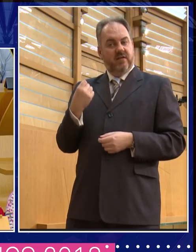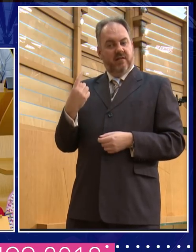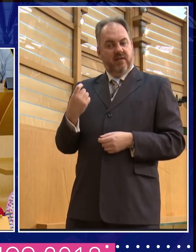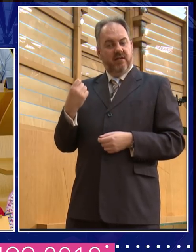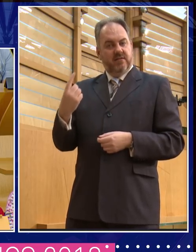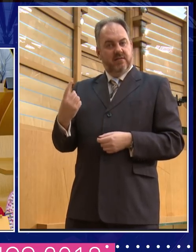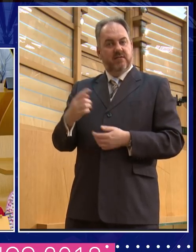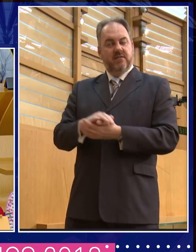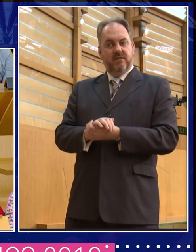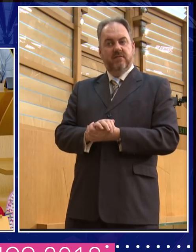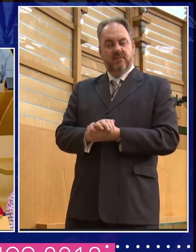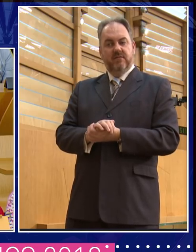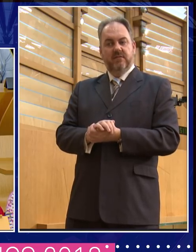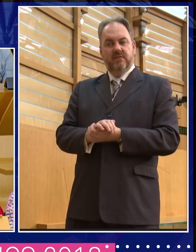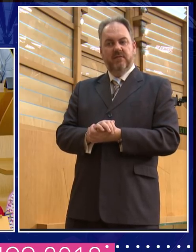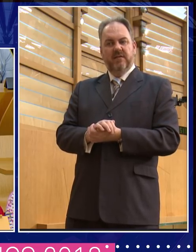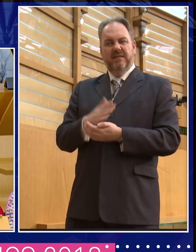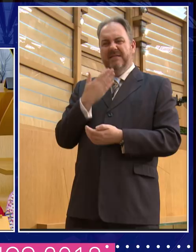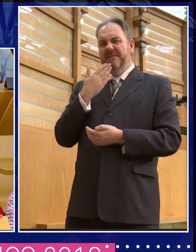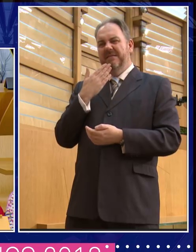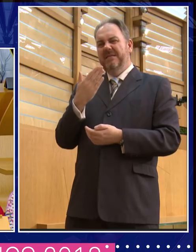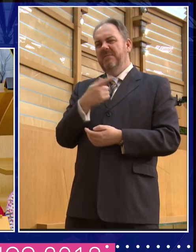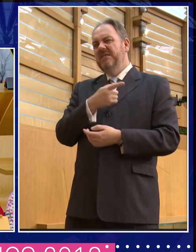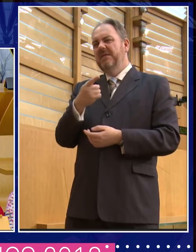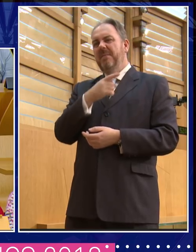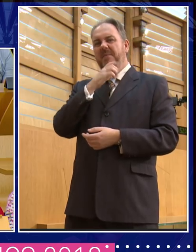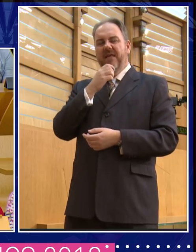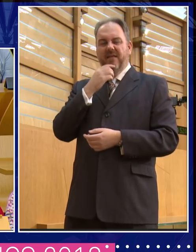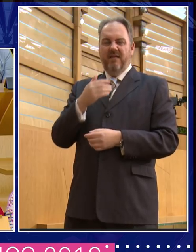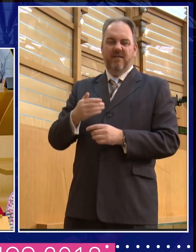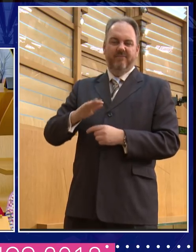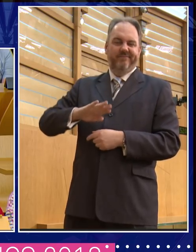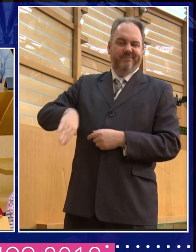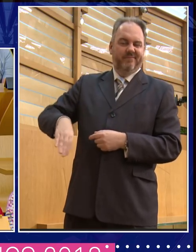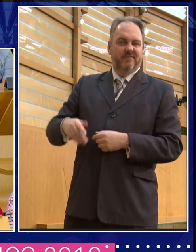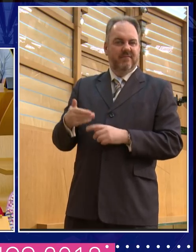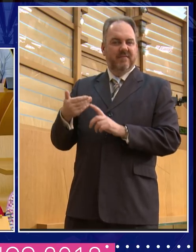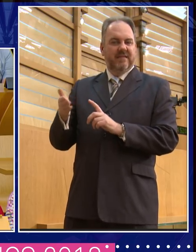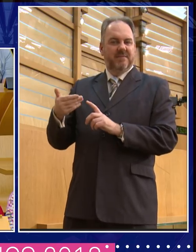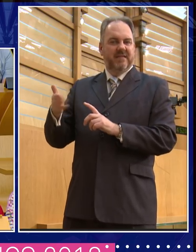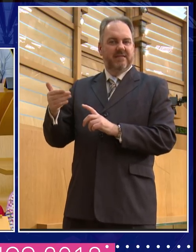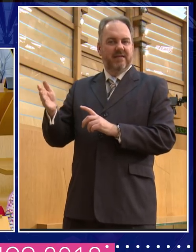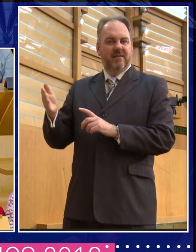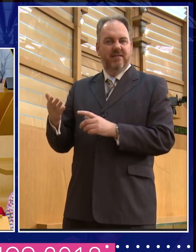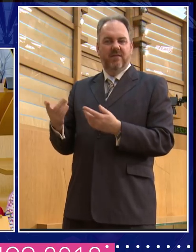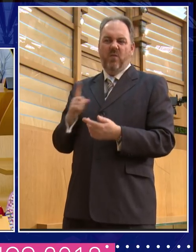at some points dismissal by some men of kind of the whole field of studying women and power,